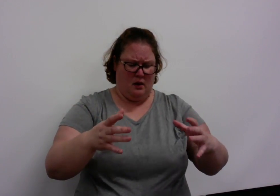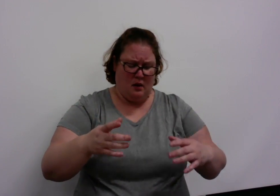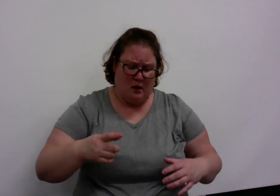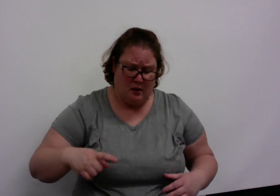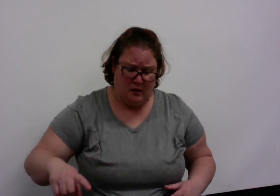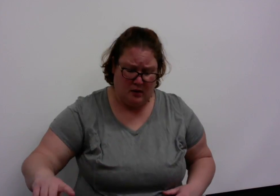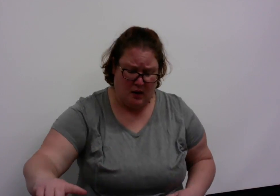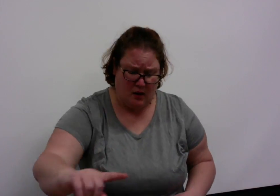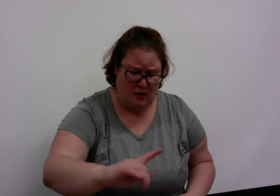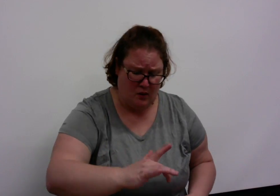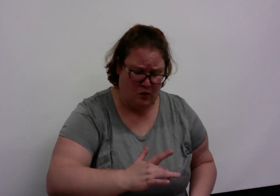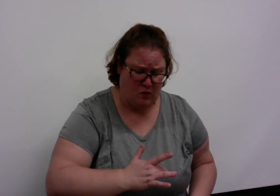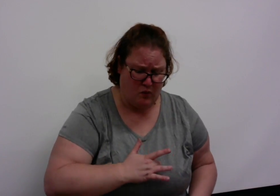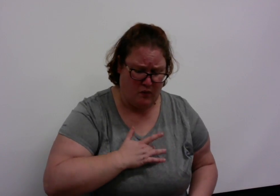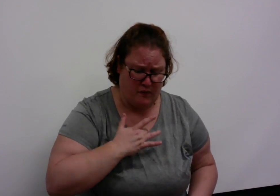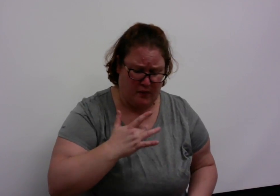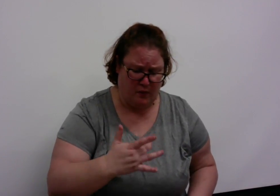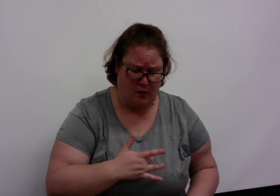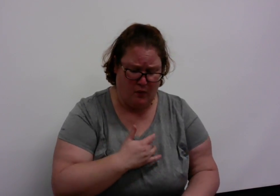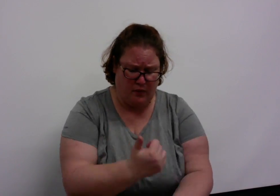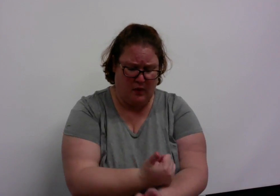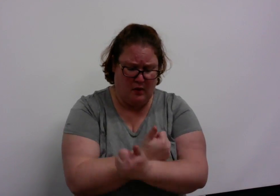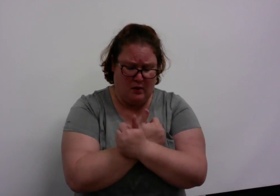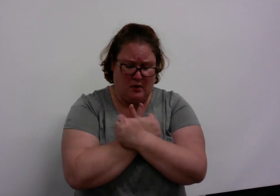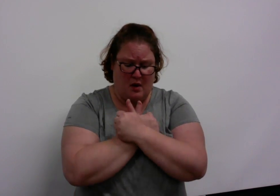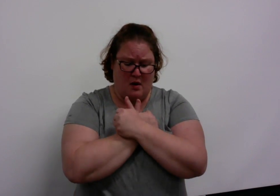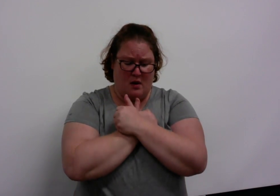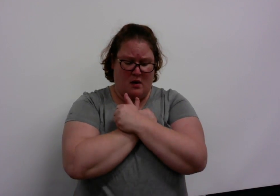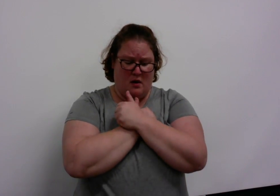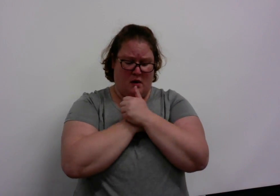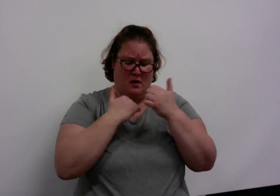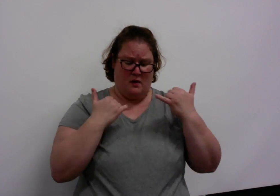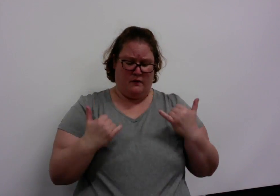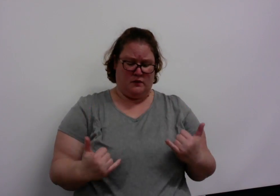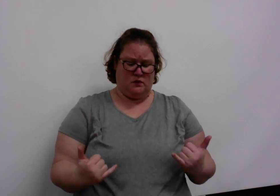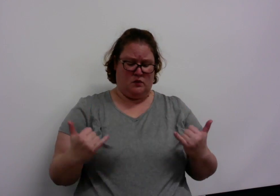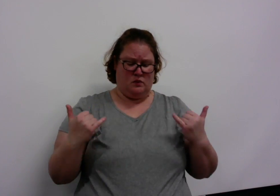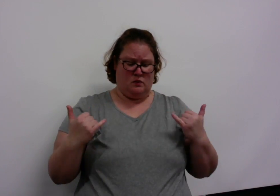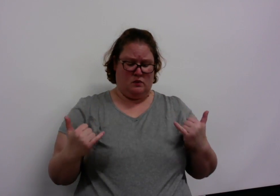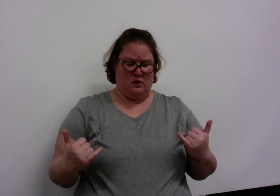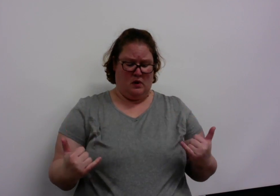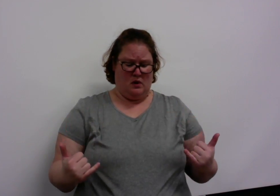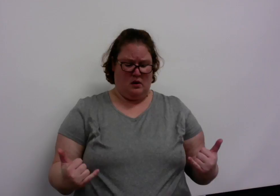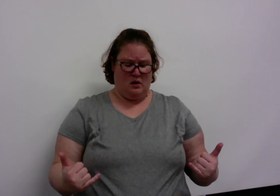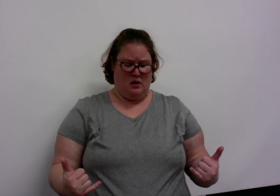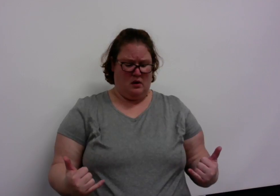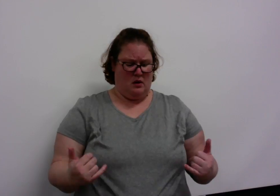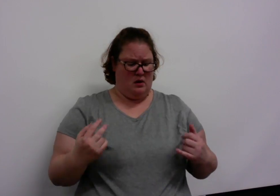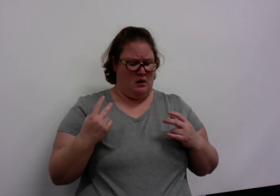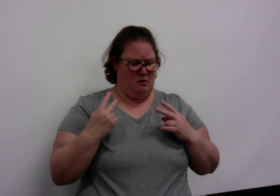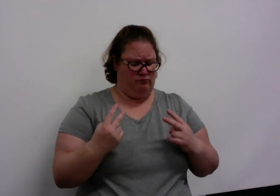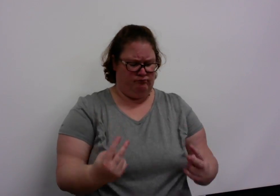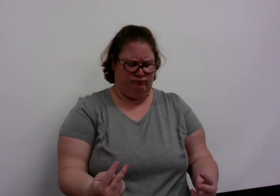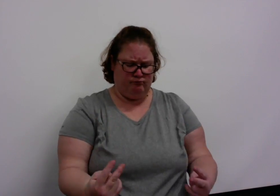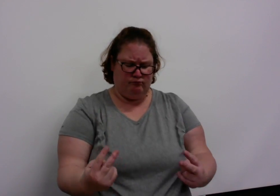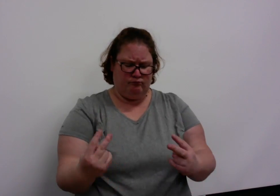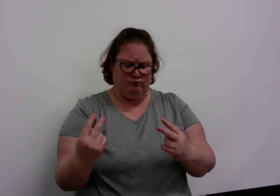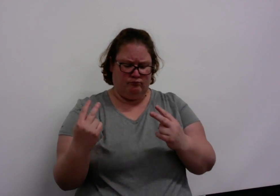Can you feel the love tonight? You